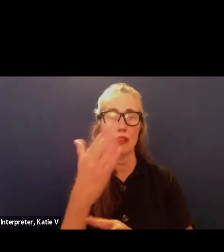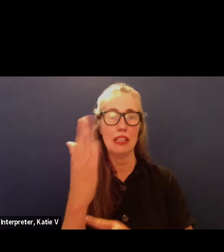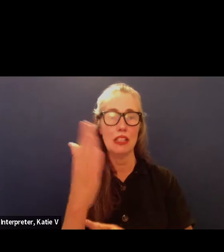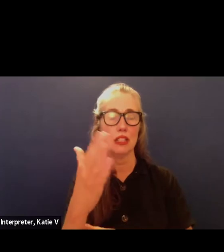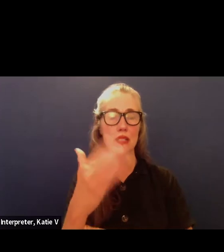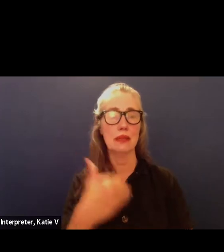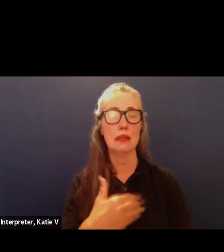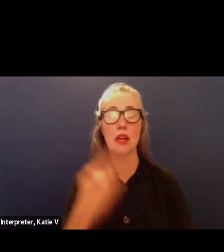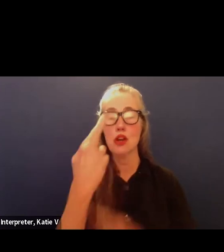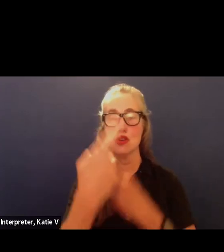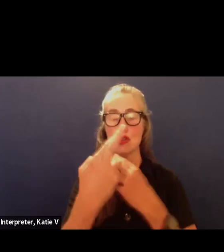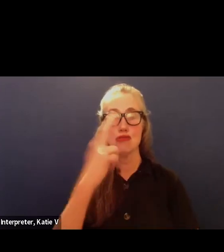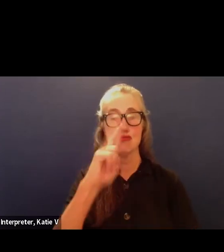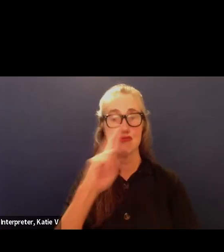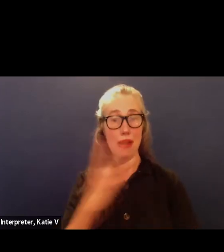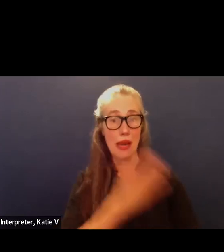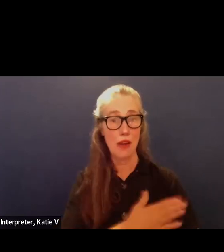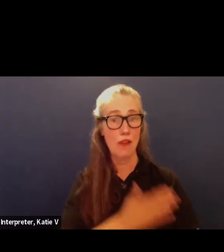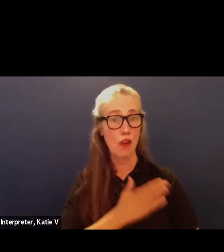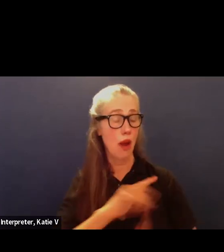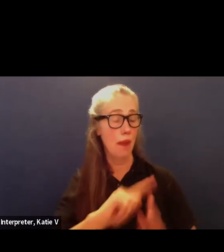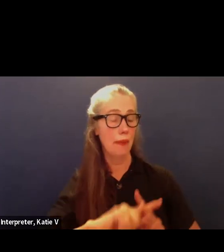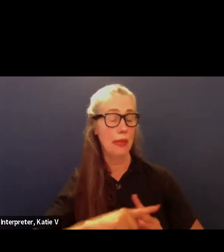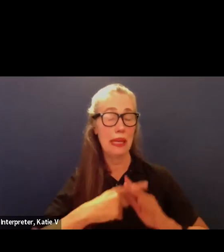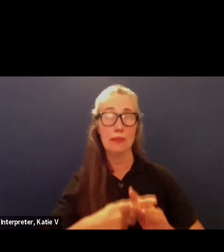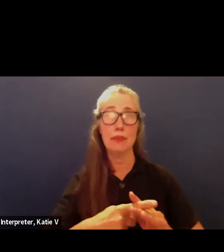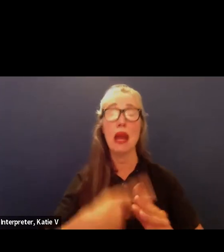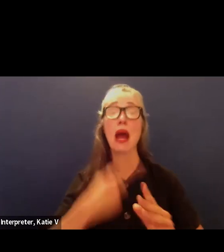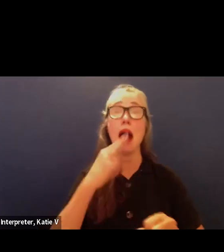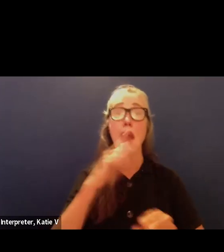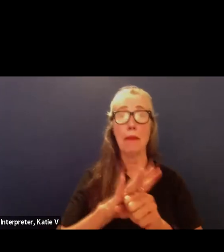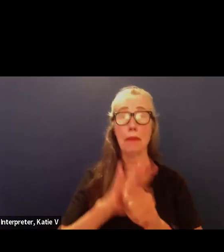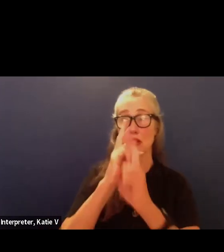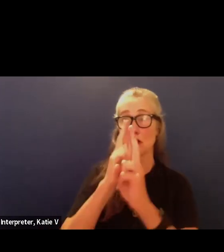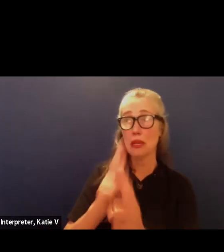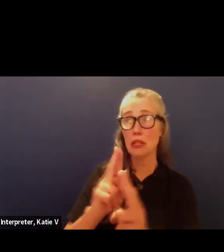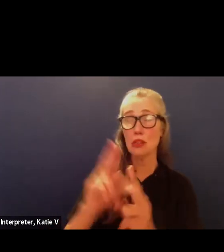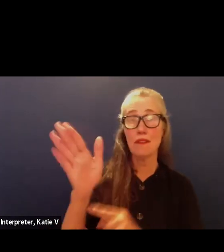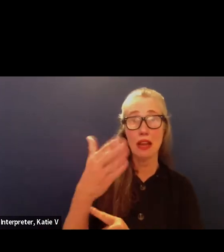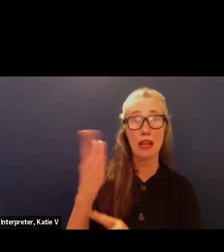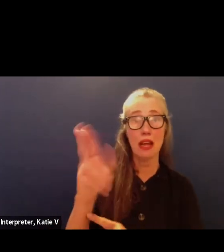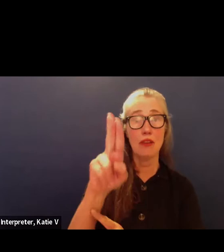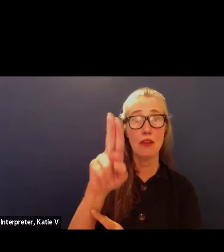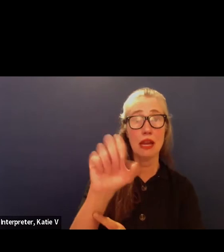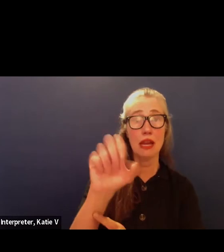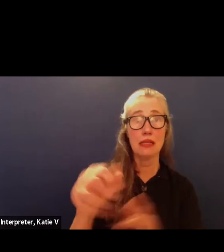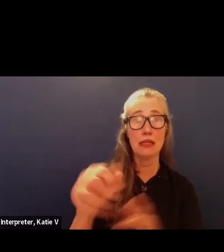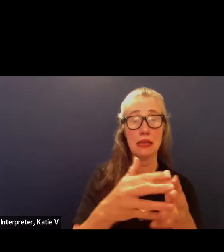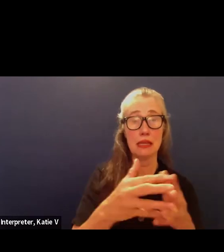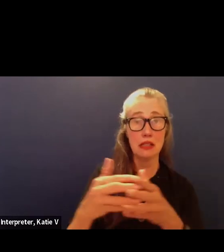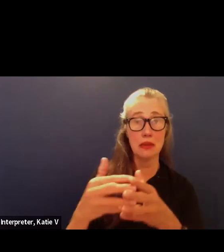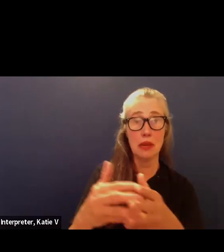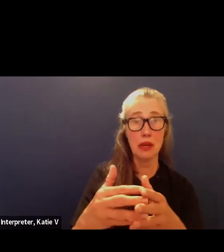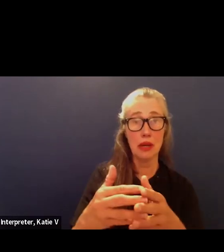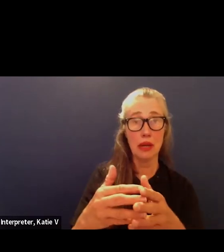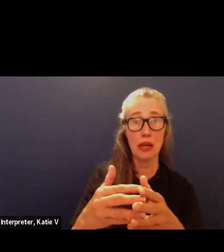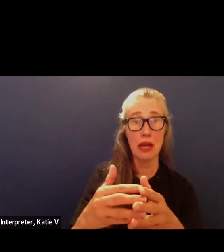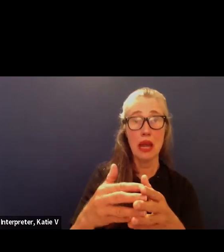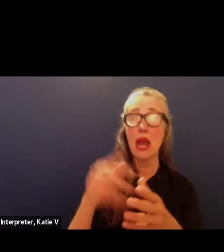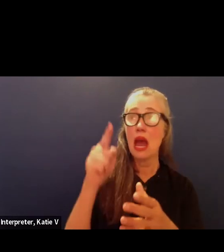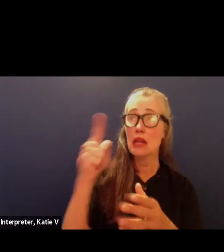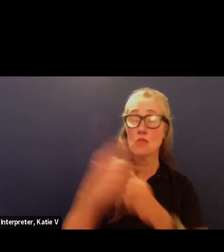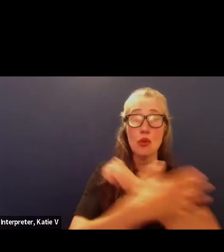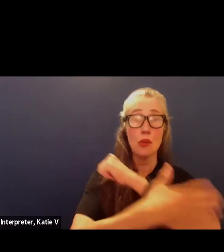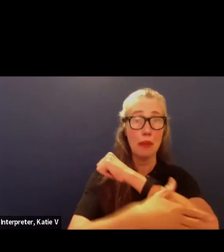with your right hand over your heart ready begin i pledge allegiance to the flag of the united states of america